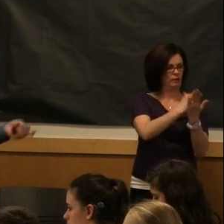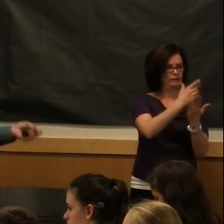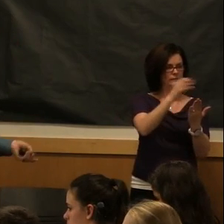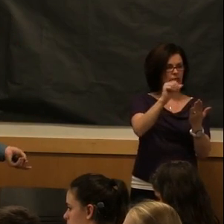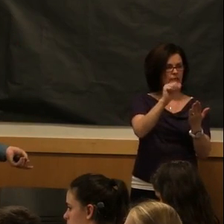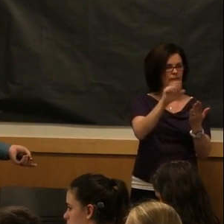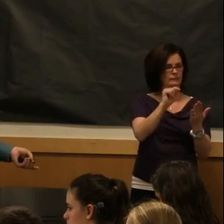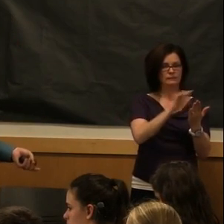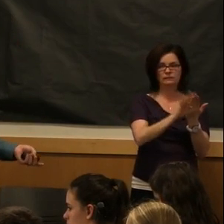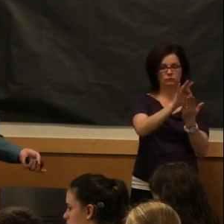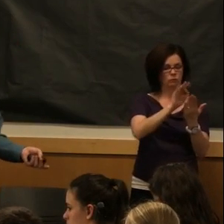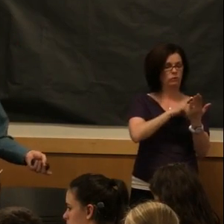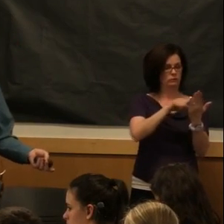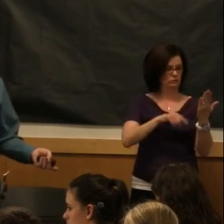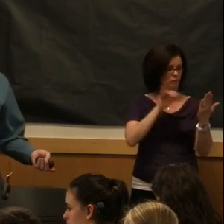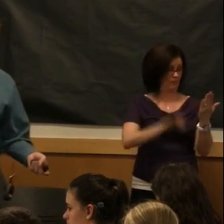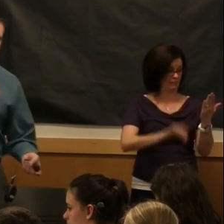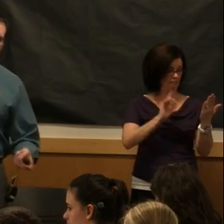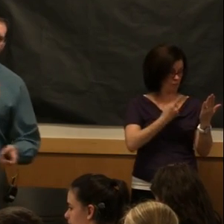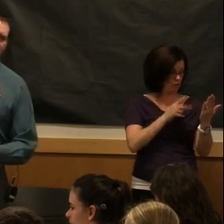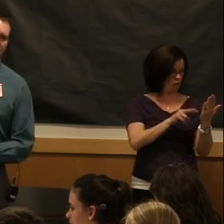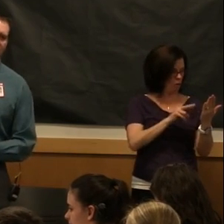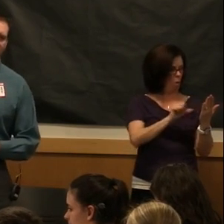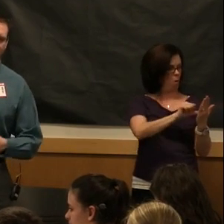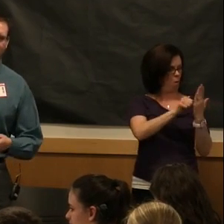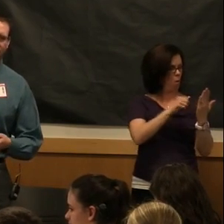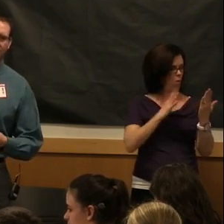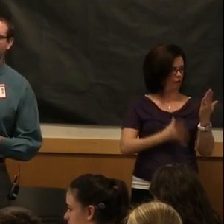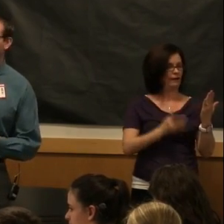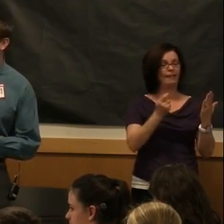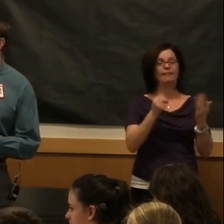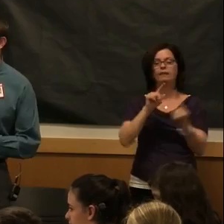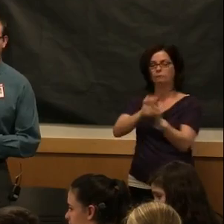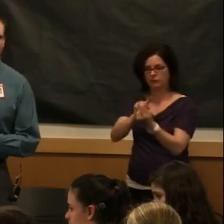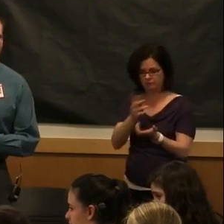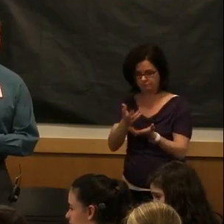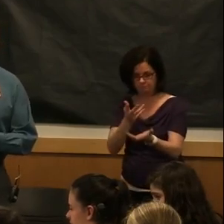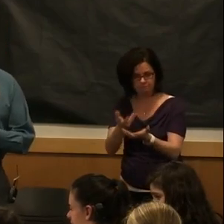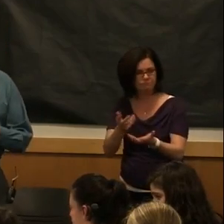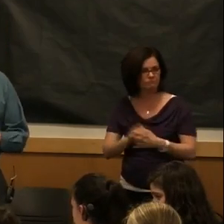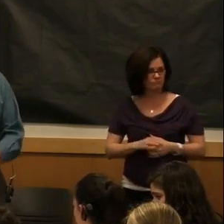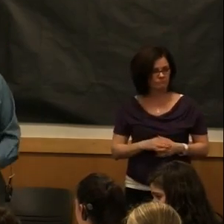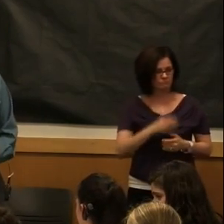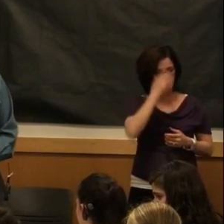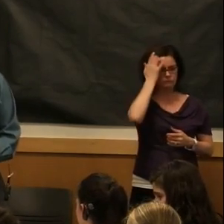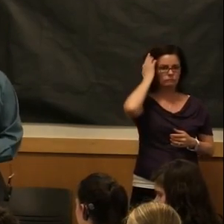you as an individual after we've seen those test scores and that GPA.